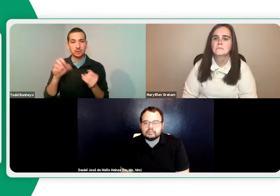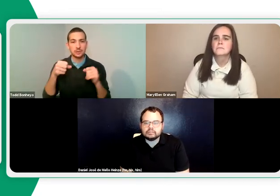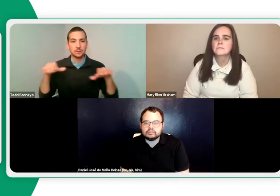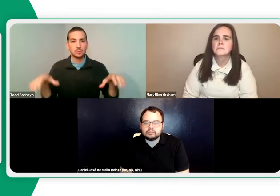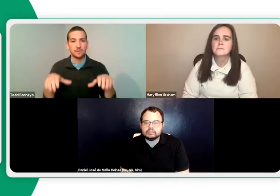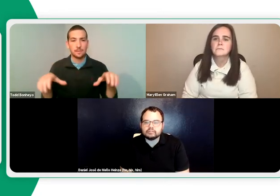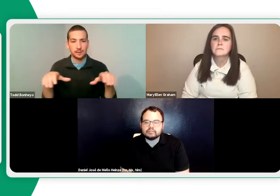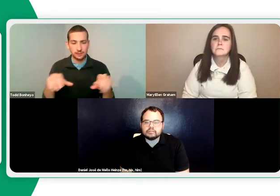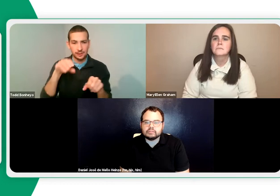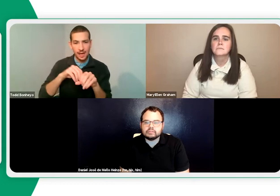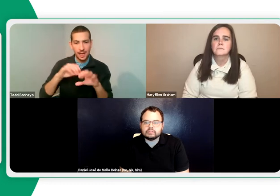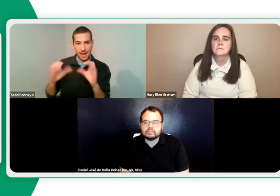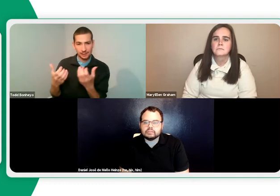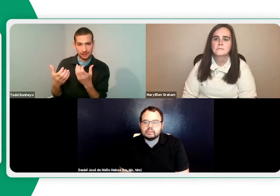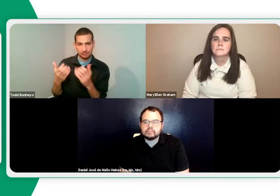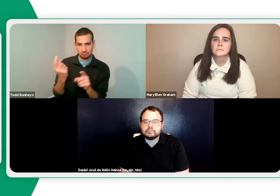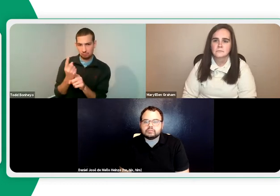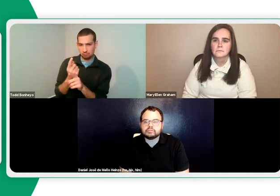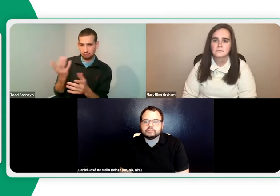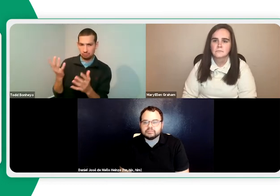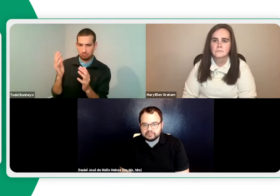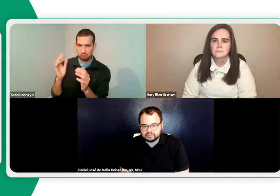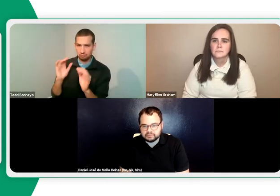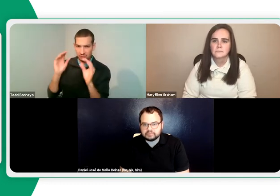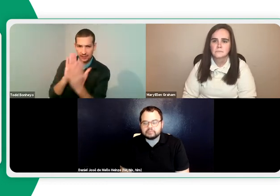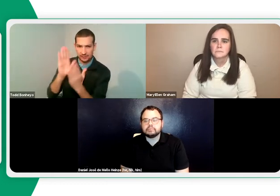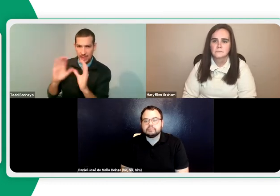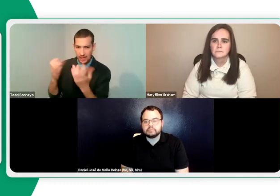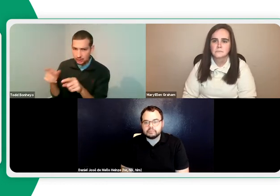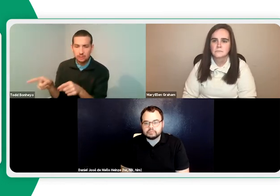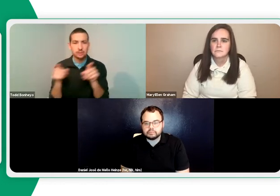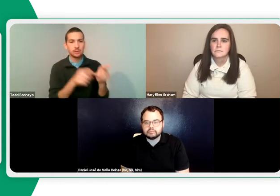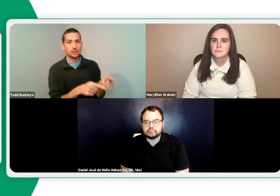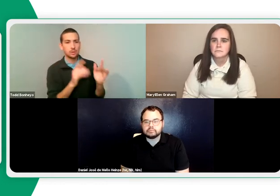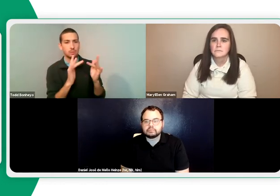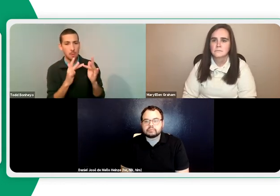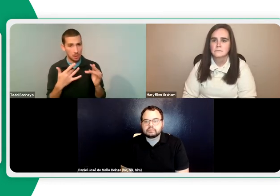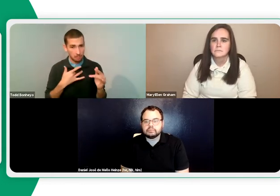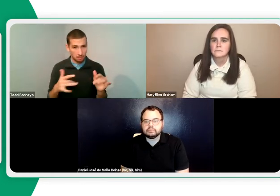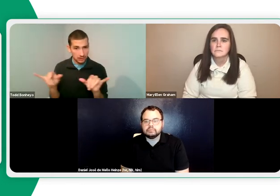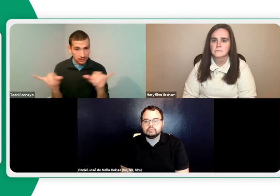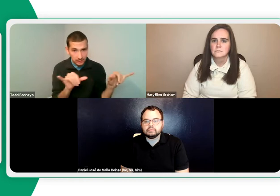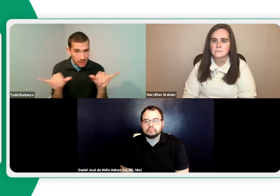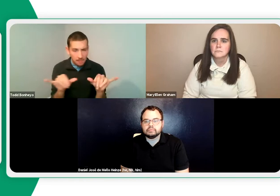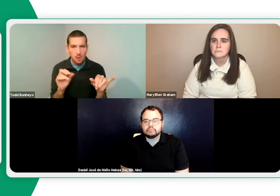And this is Todd speaking, a follow-up question as far as your students' performance in class versus